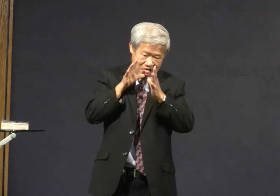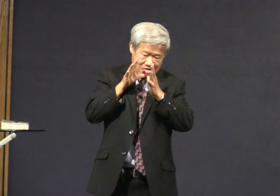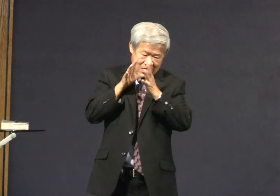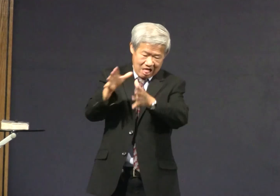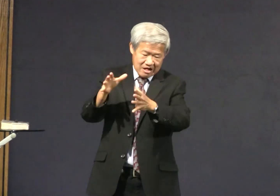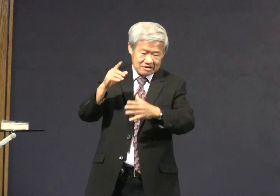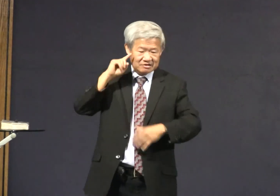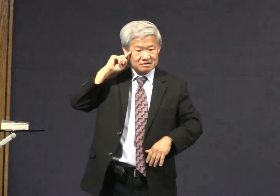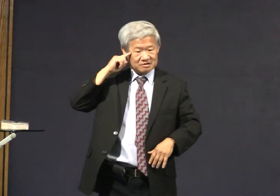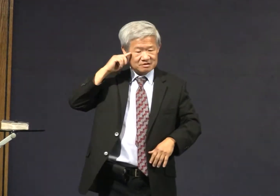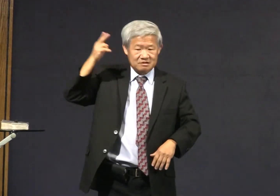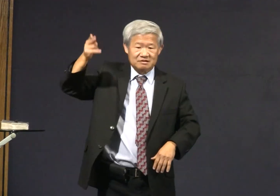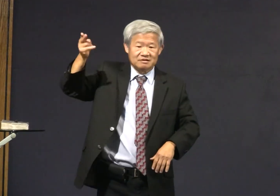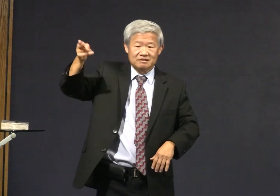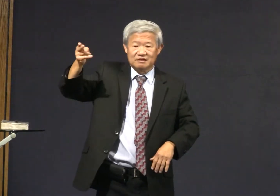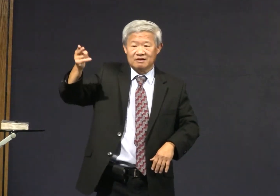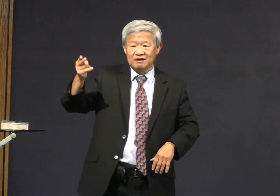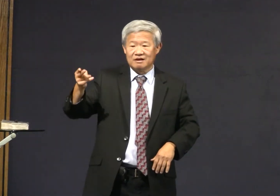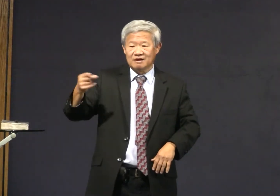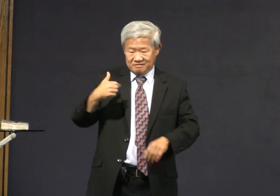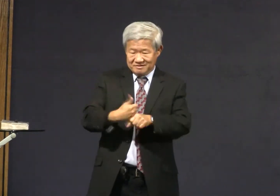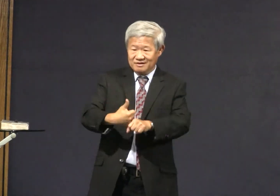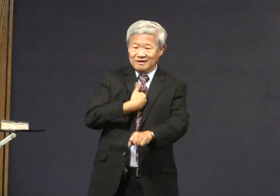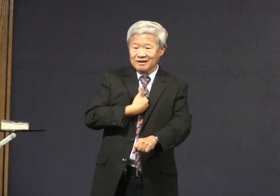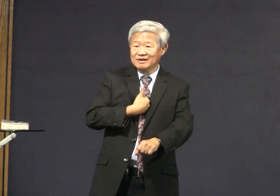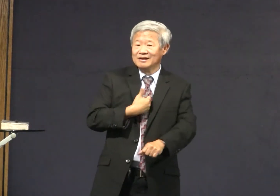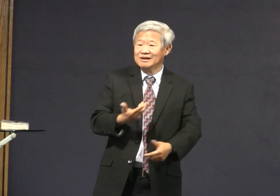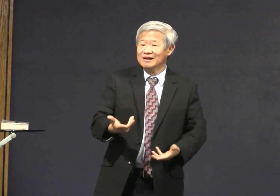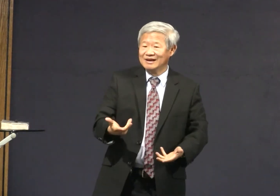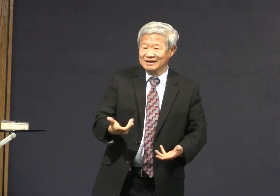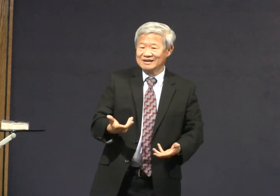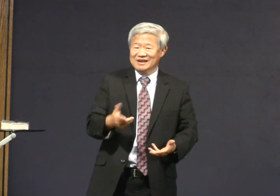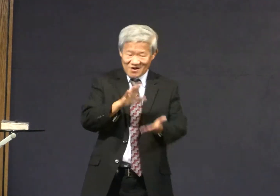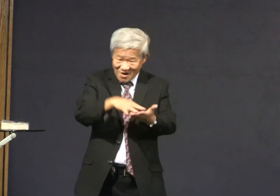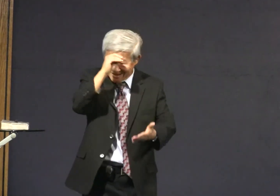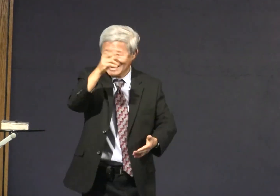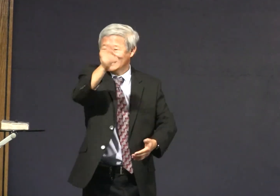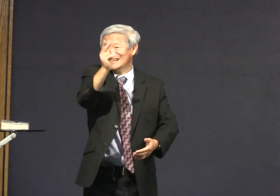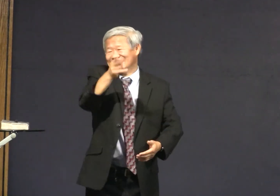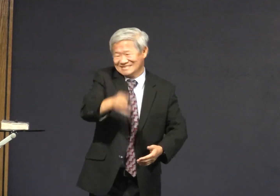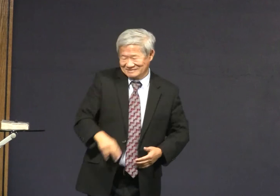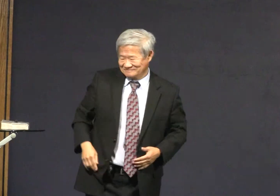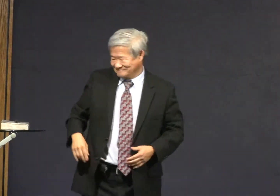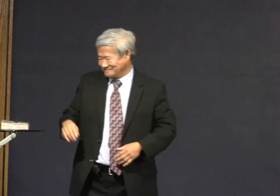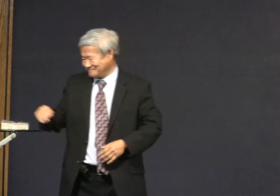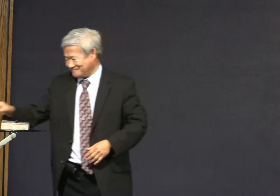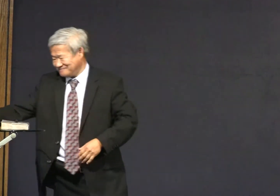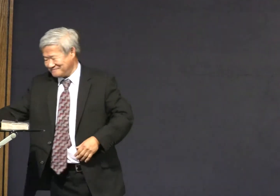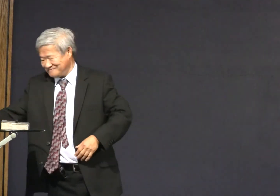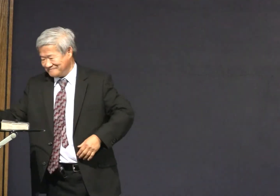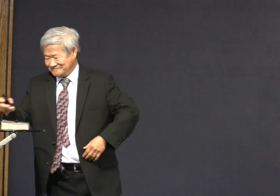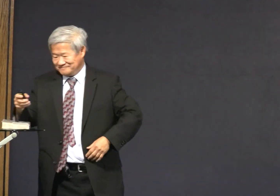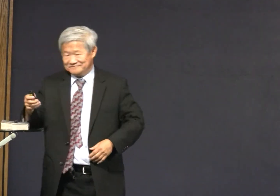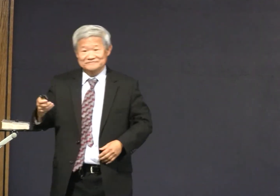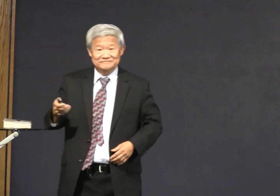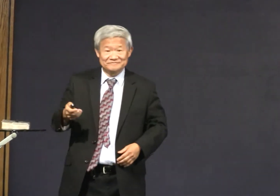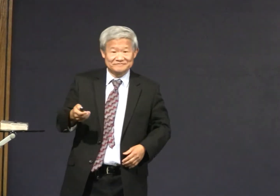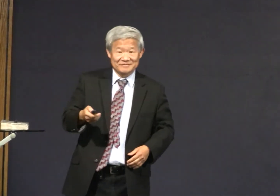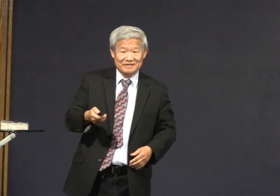long ago, people were tall, and they had, you know, they had slammed eyes, I don't know, I didn't.